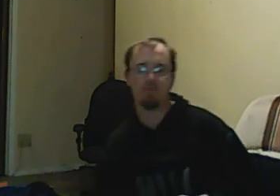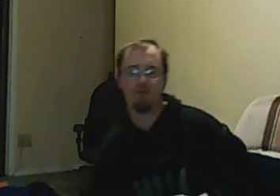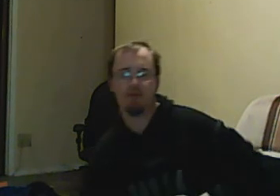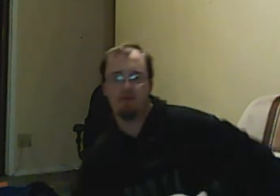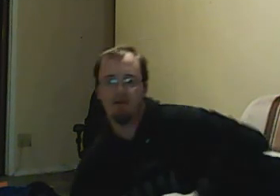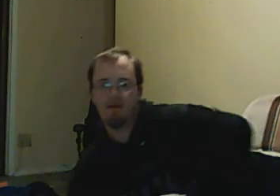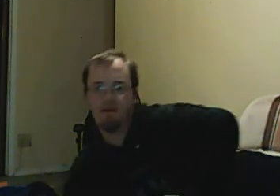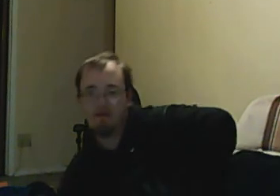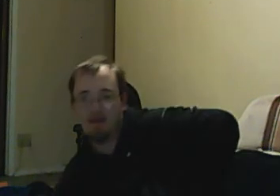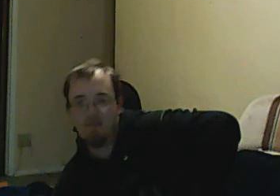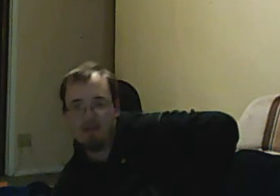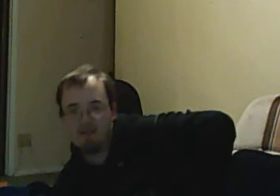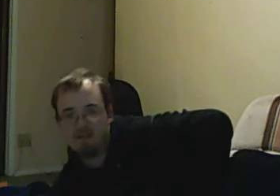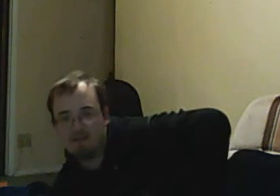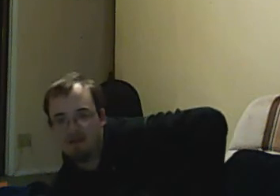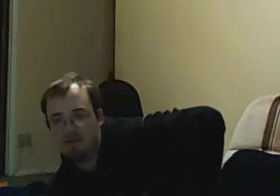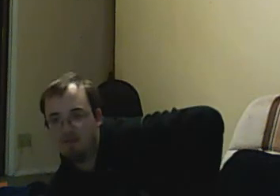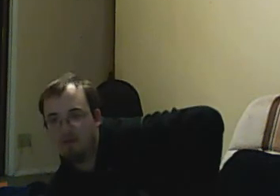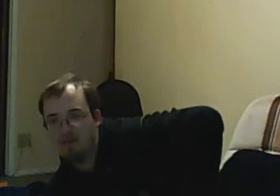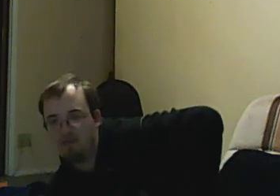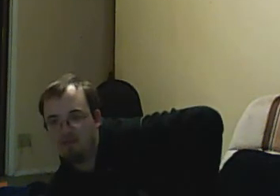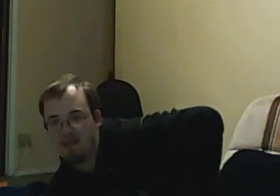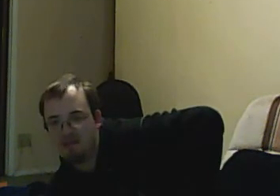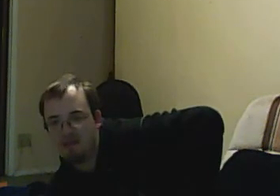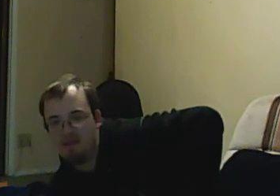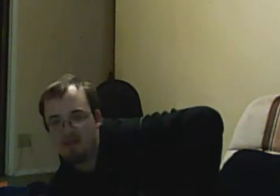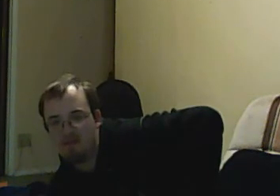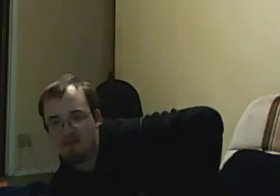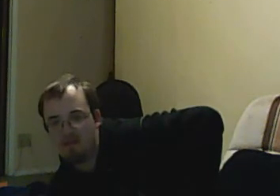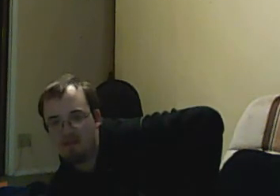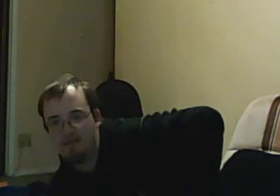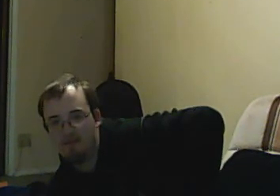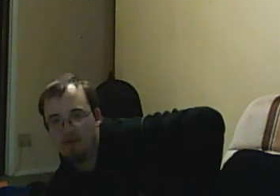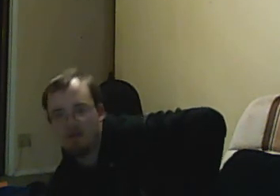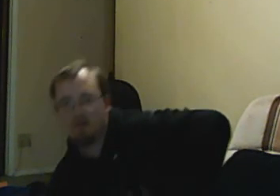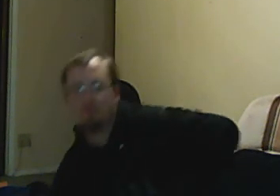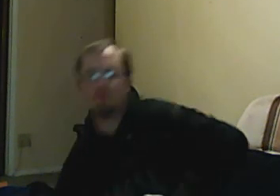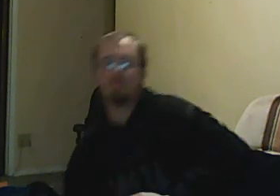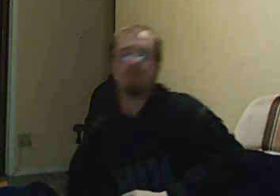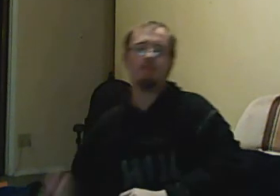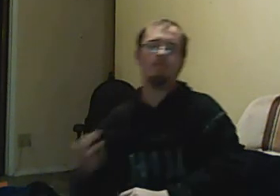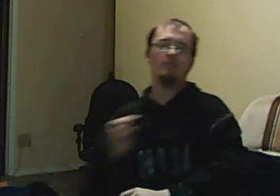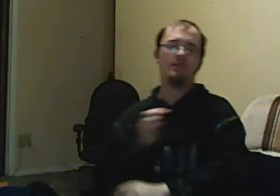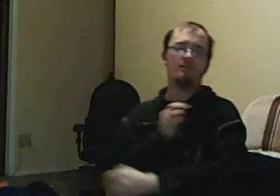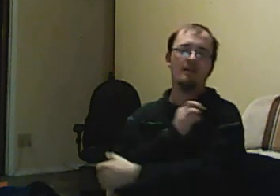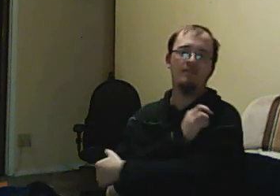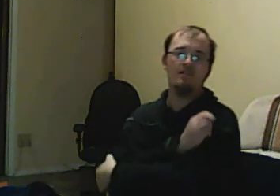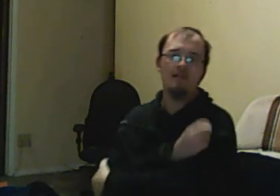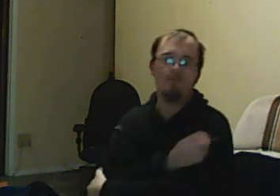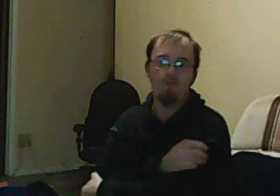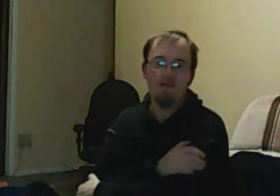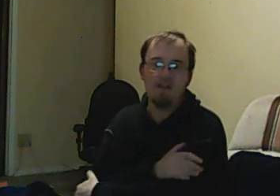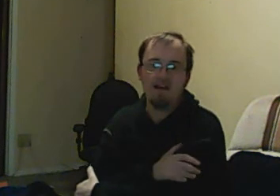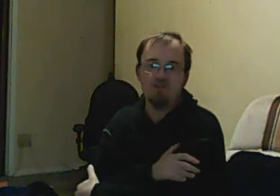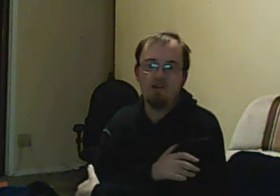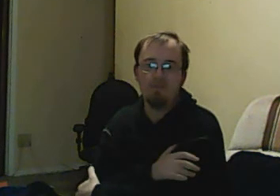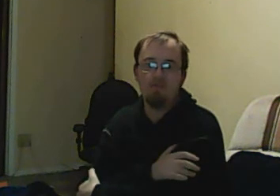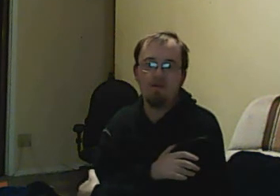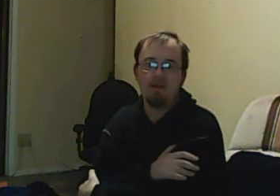script. And basically, when they reflected on time stand still. This is what people said. Stephen said, the one thing I enjoyed about working